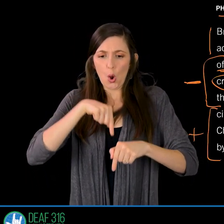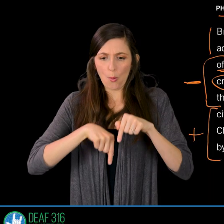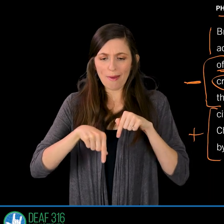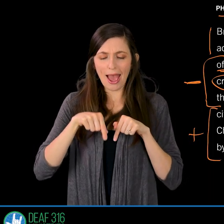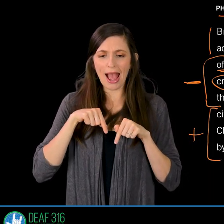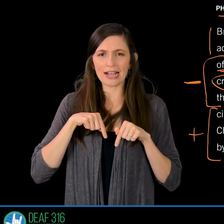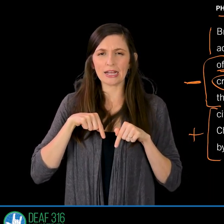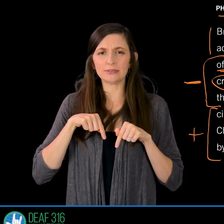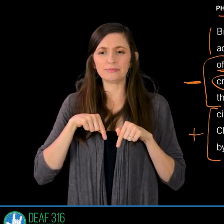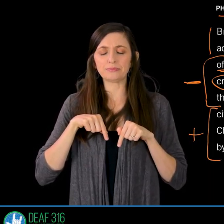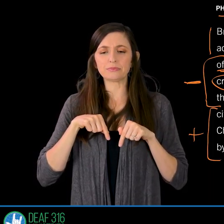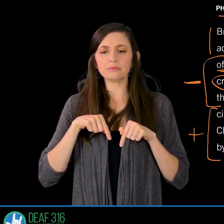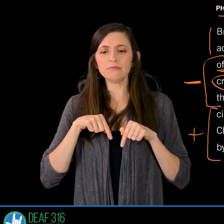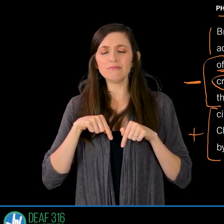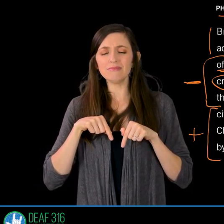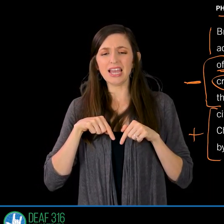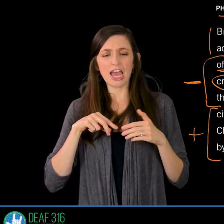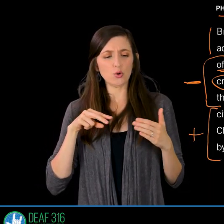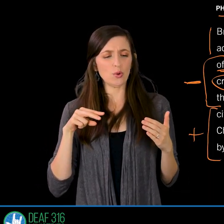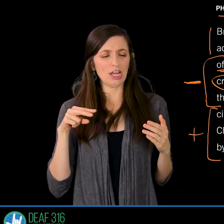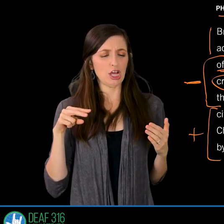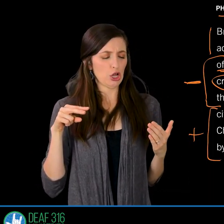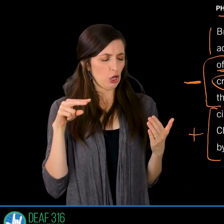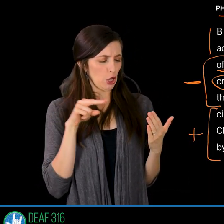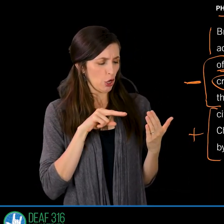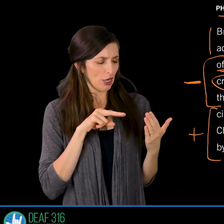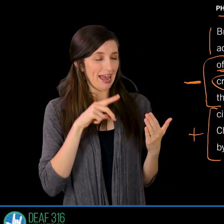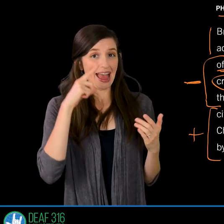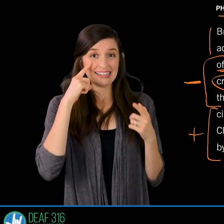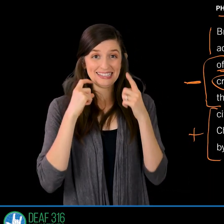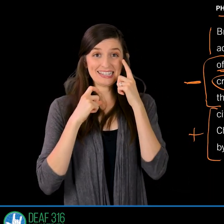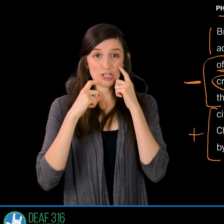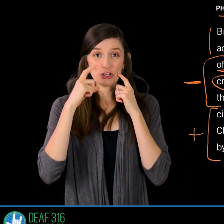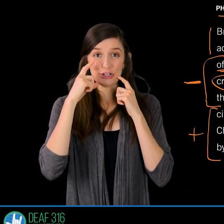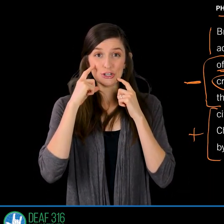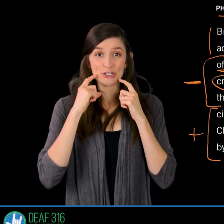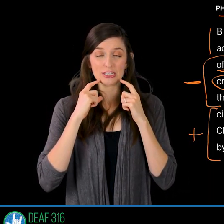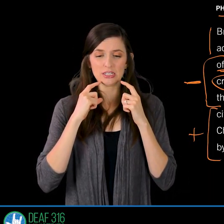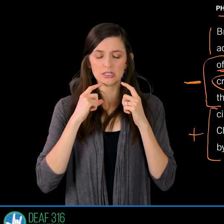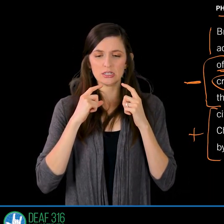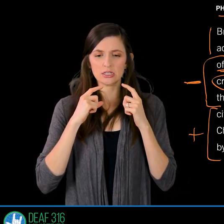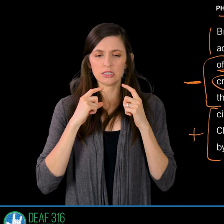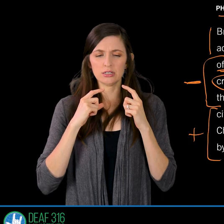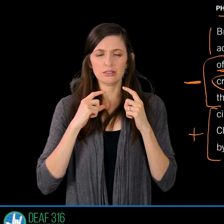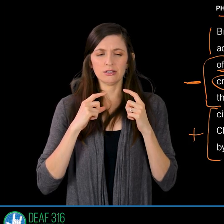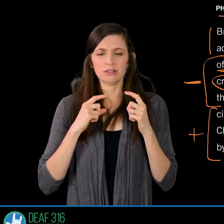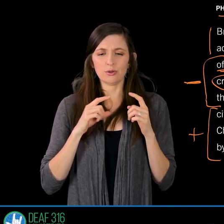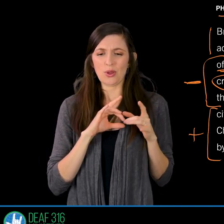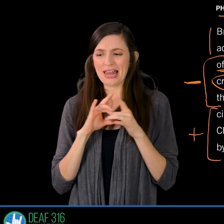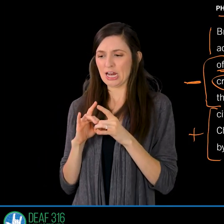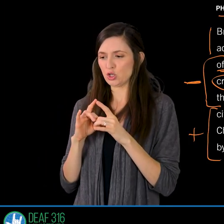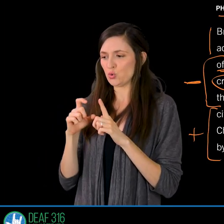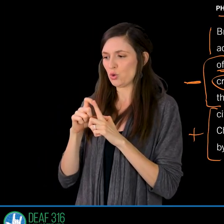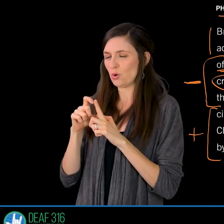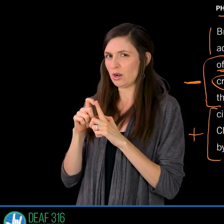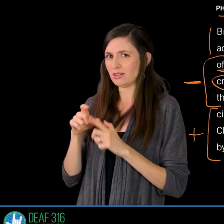here of tears with words like they're going to hell